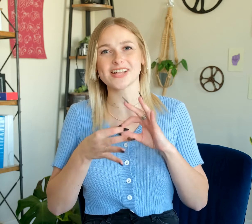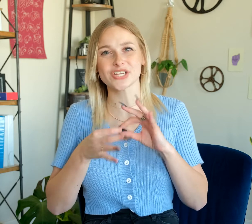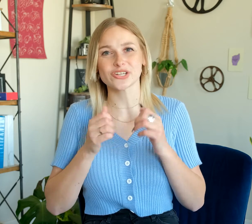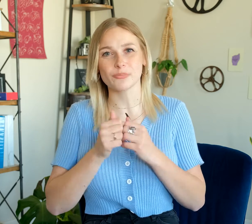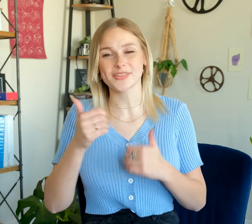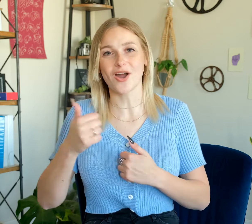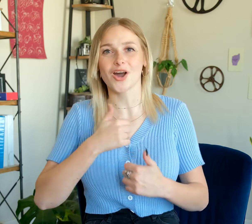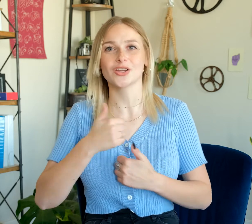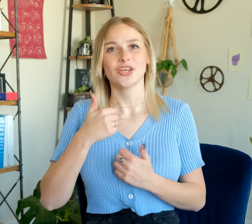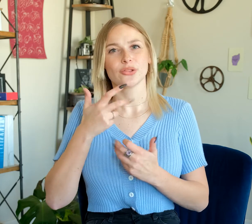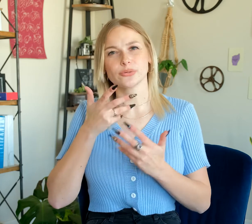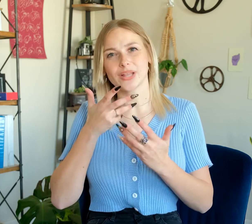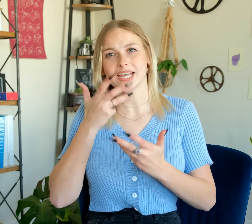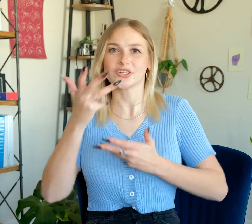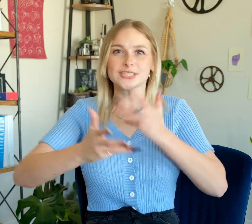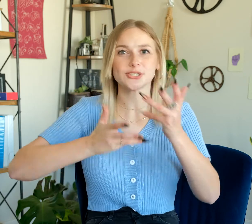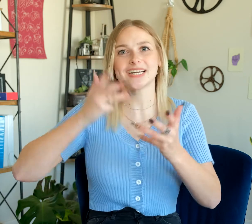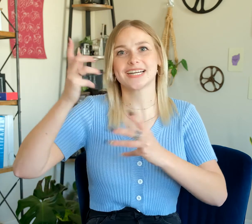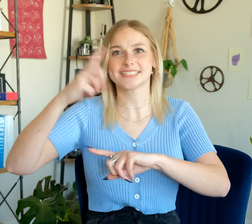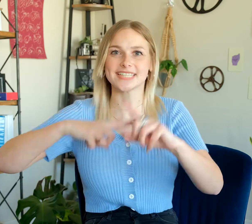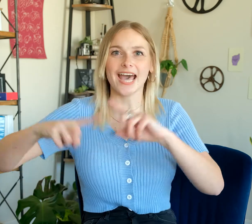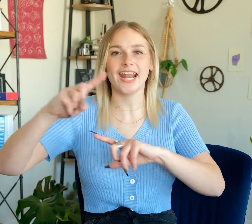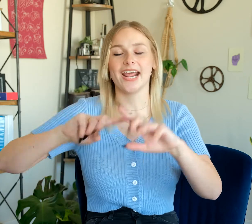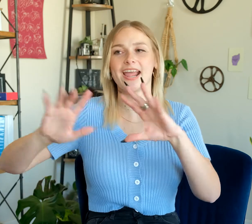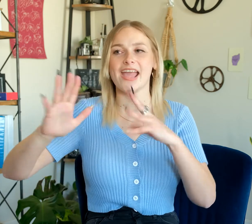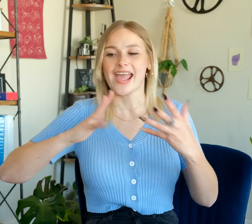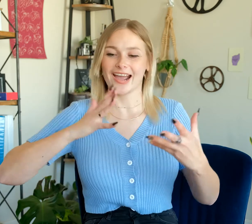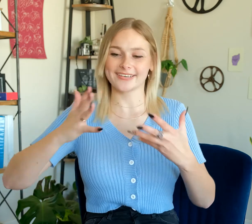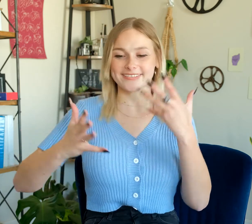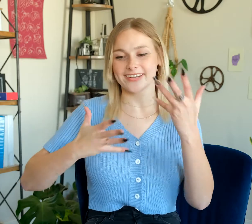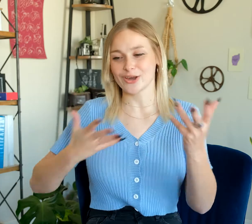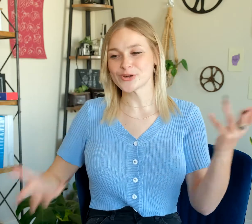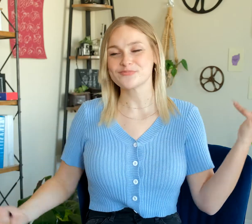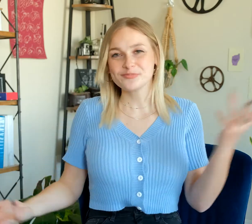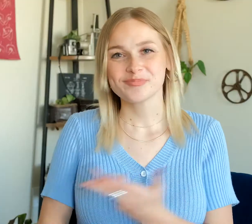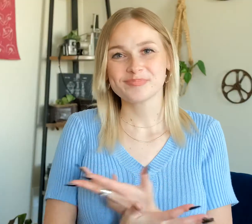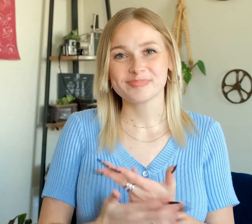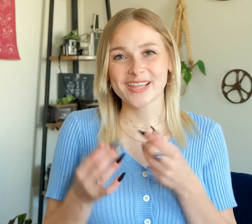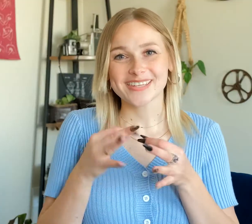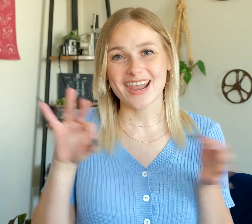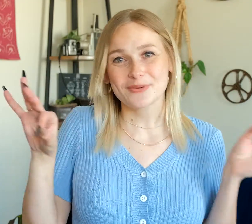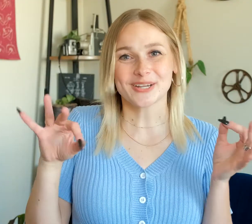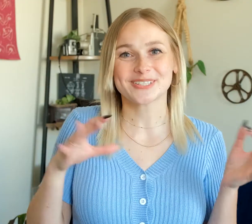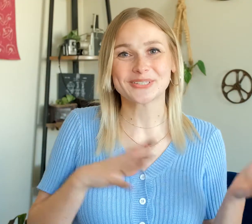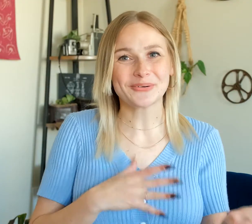relationship with Carl who likes juggling, signing, and judeo. Like, which is cool.